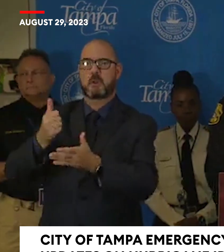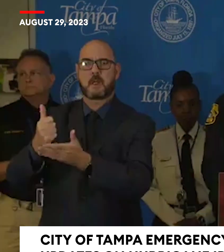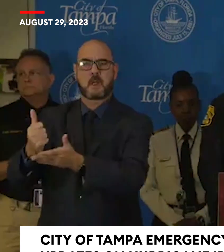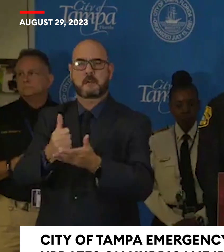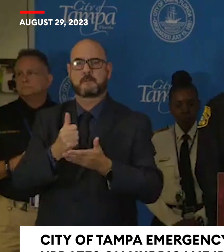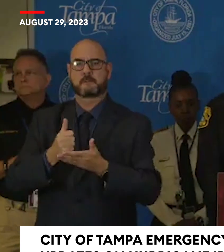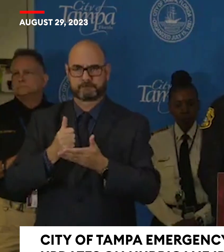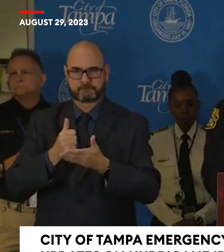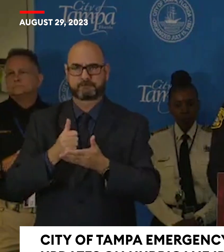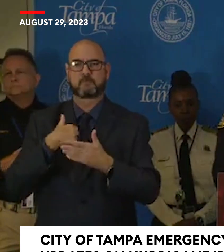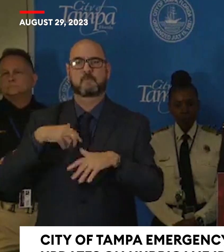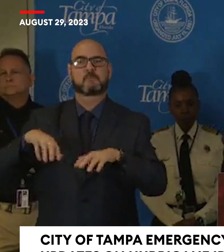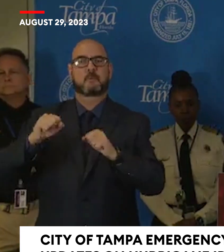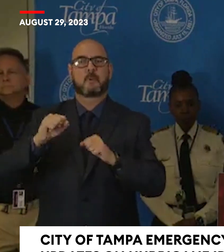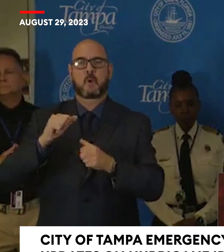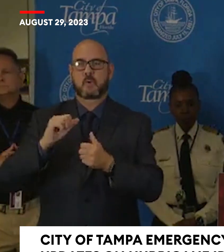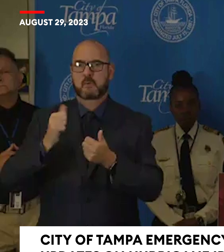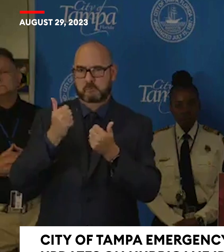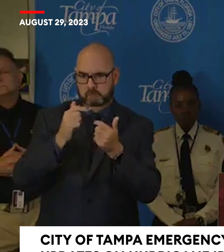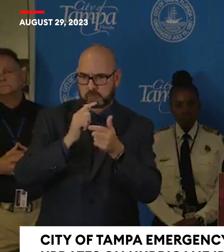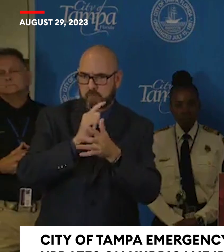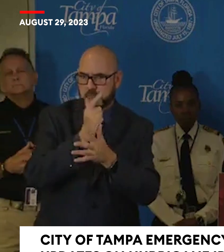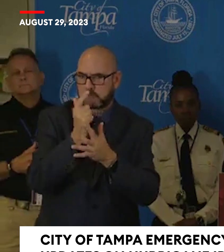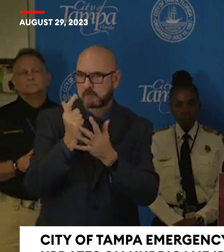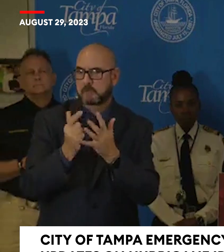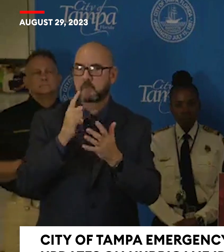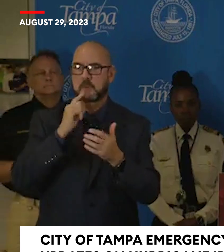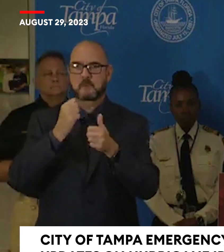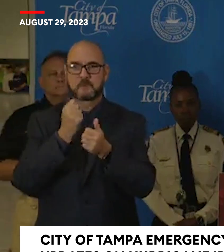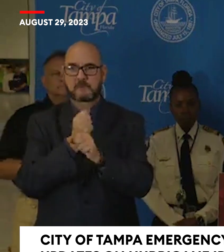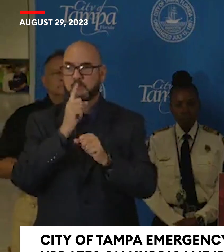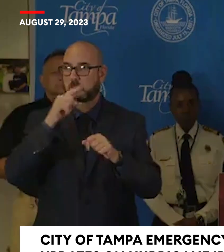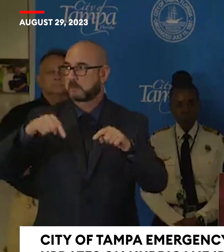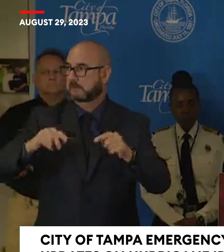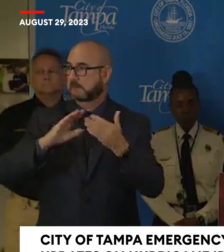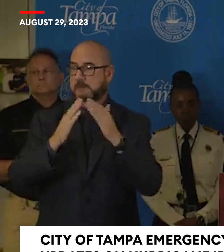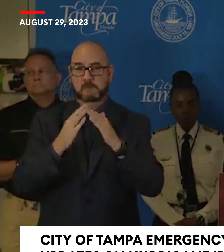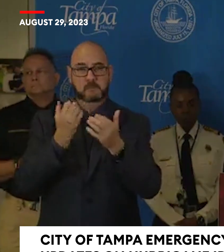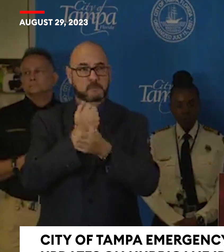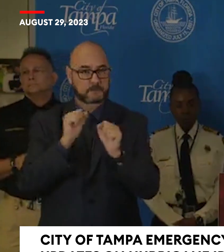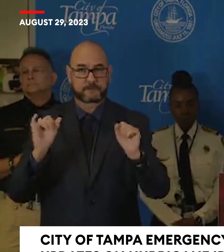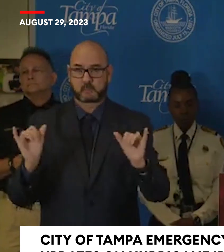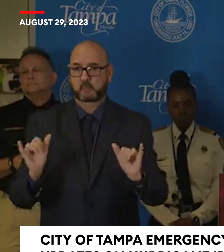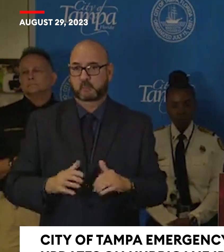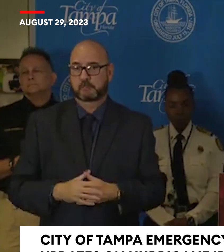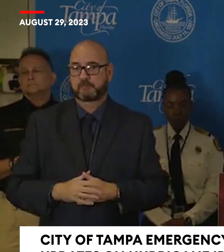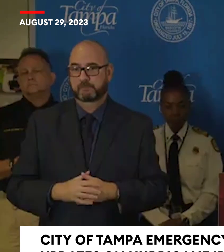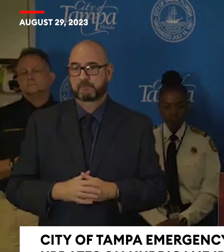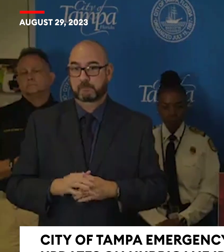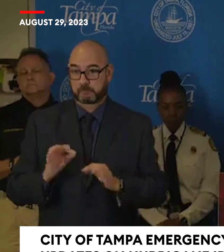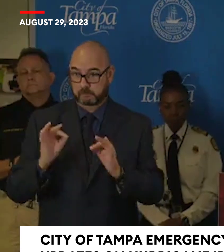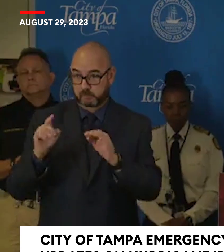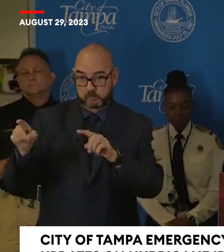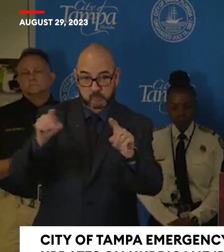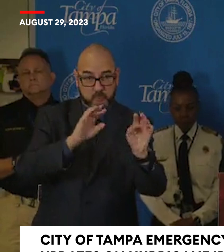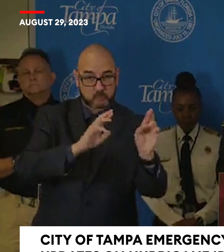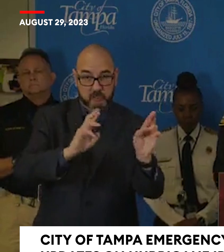necessary steps to ensure the safety of our community and to make sure everyone is ready for whatever comes our way.